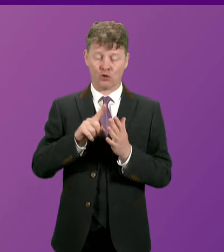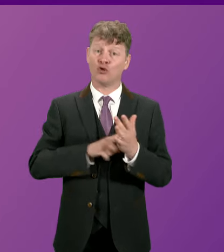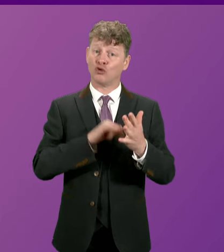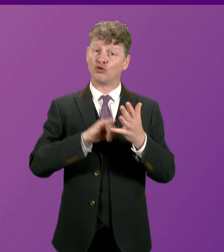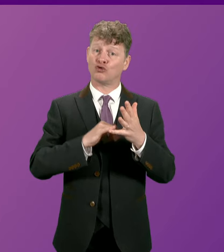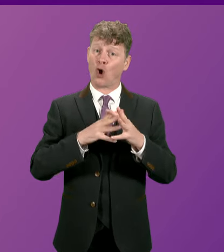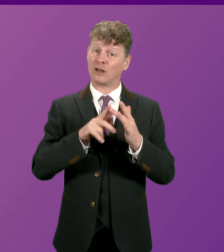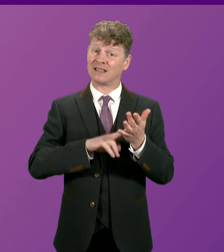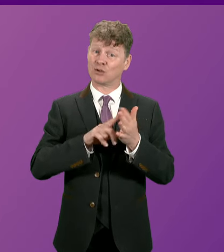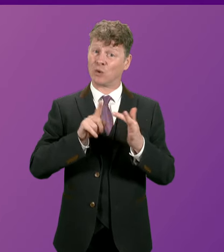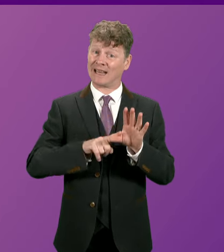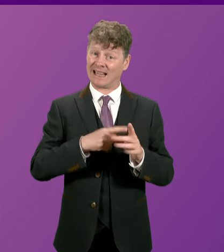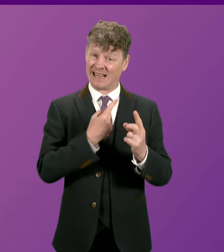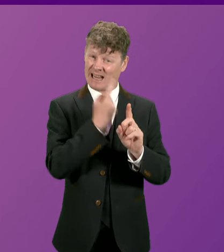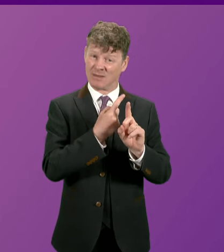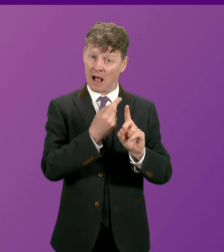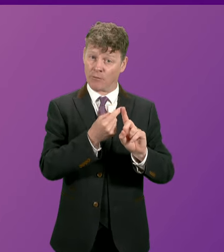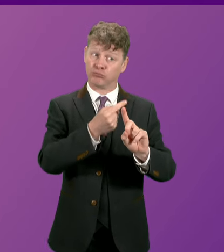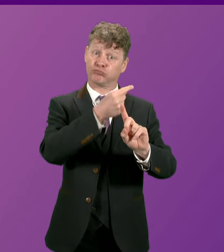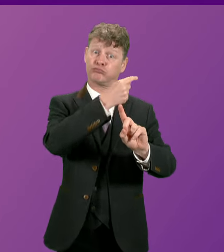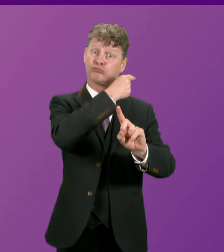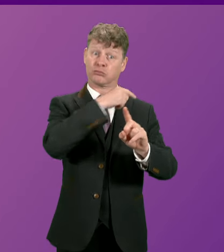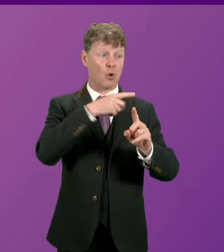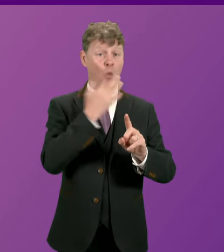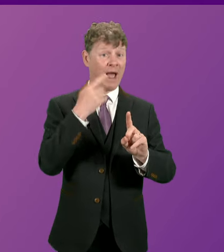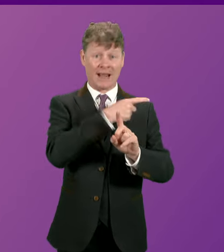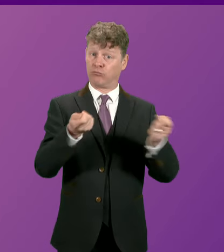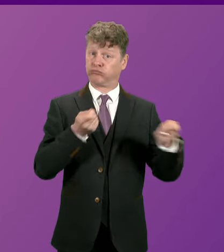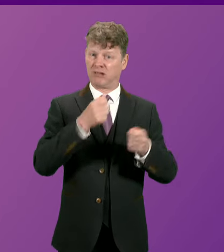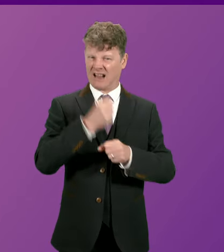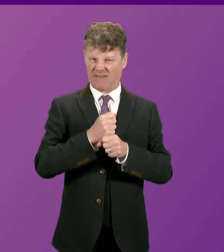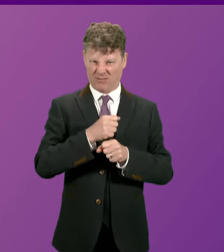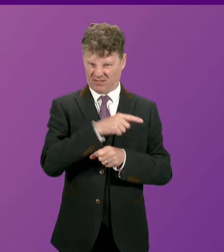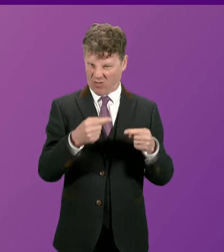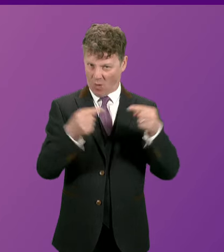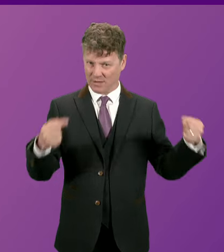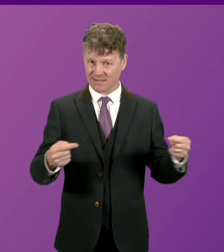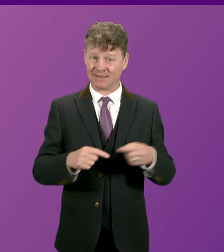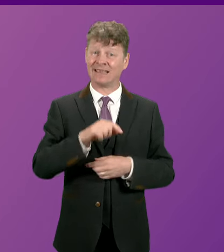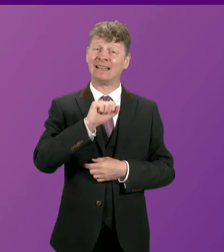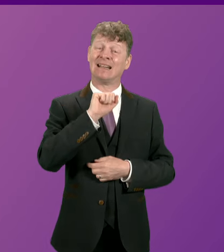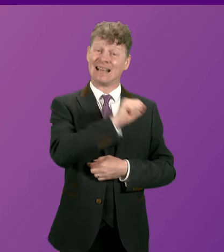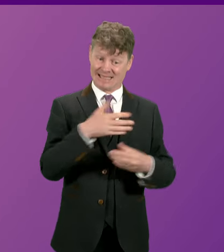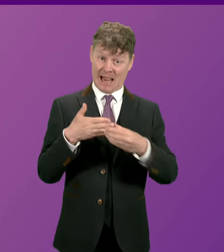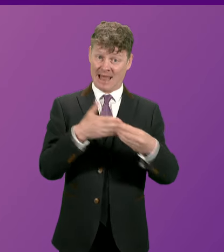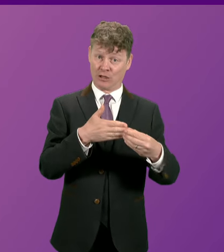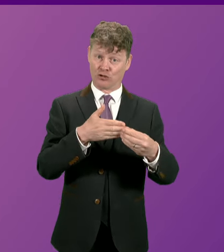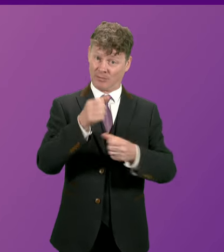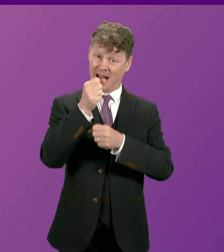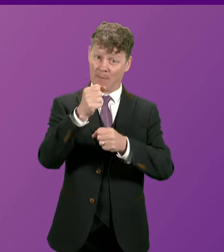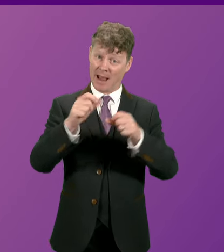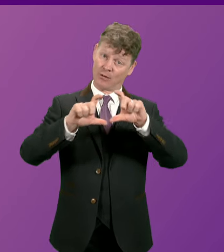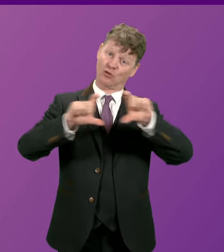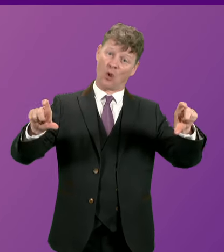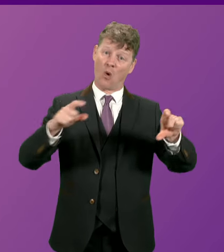all of these things in government. And his leadership campaign slogan unveiled this morning is